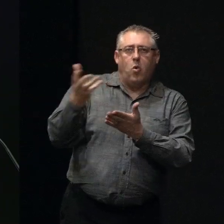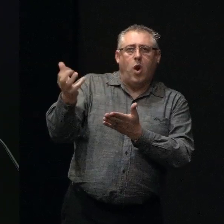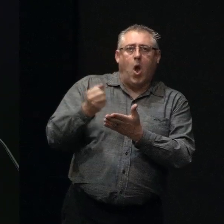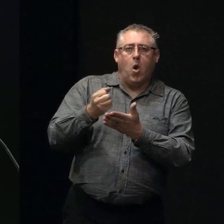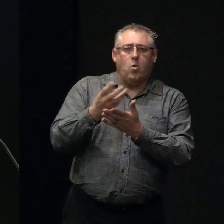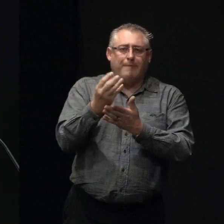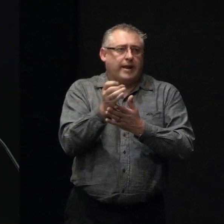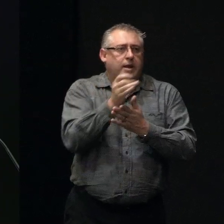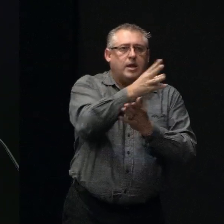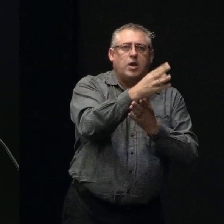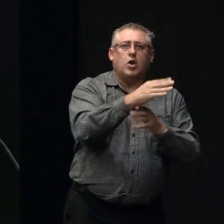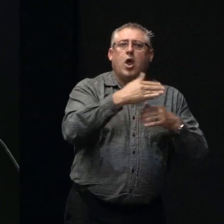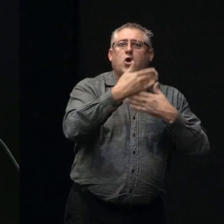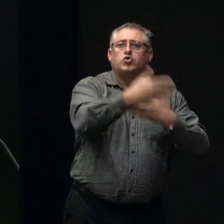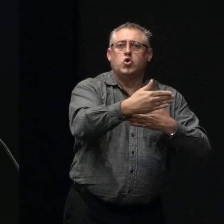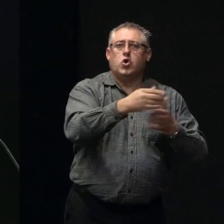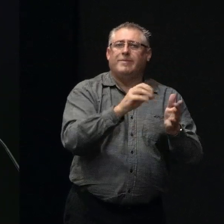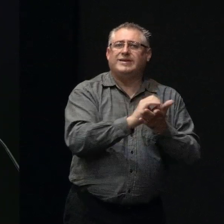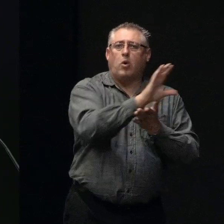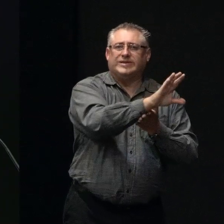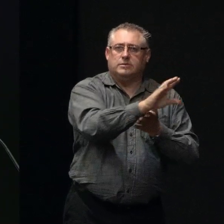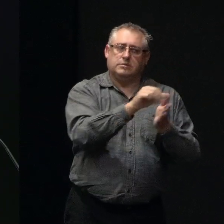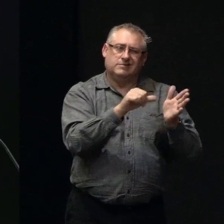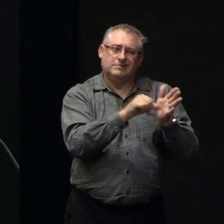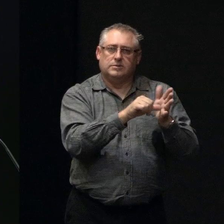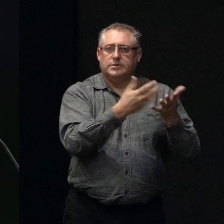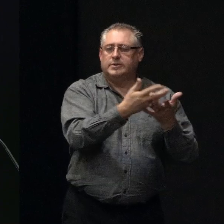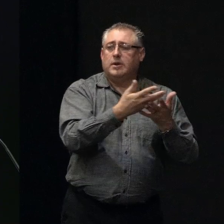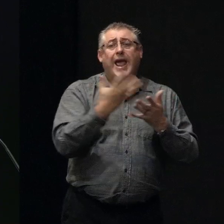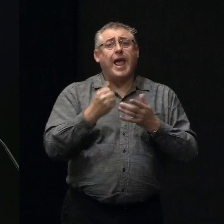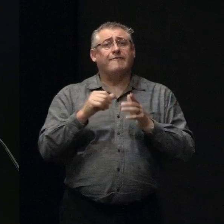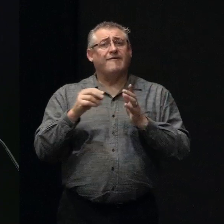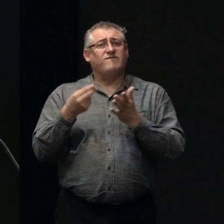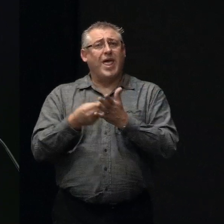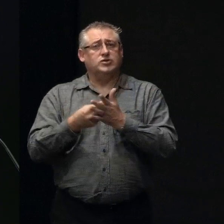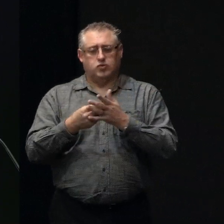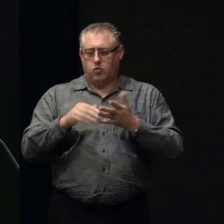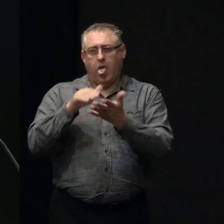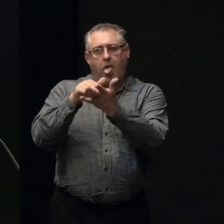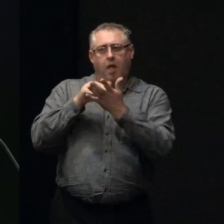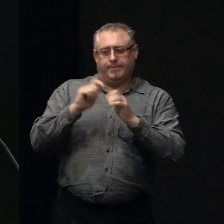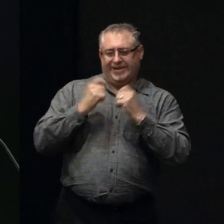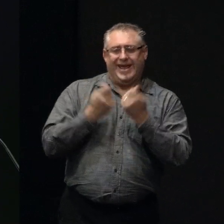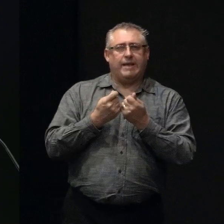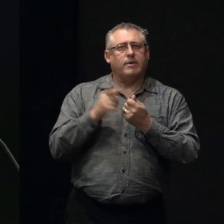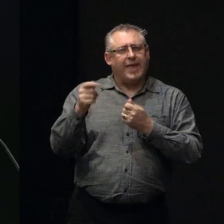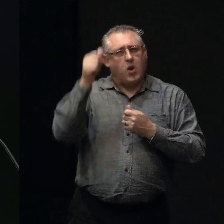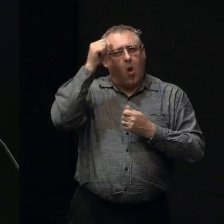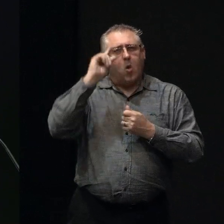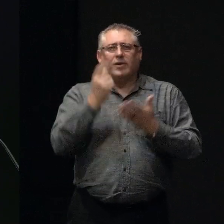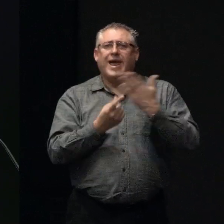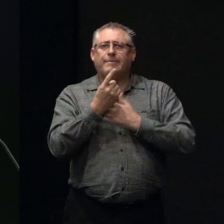term deposit and talk to you about the next steps and we've got financial help teams who are very, very familiar with what's happening in Christchurch